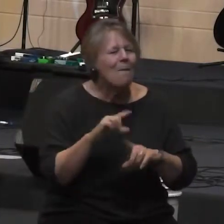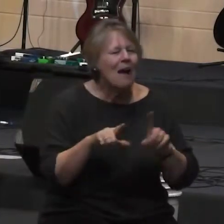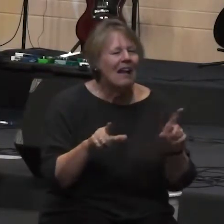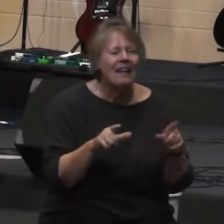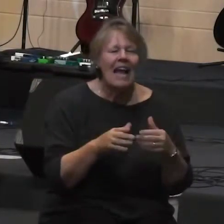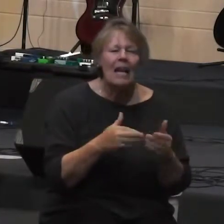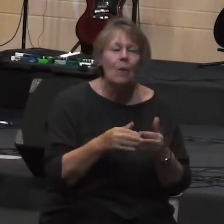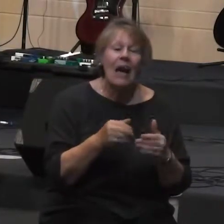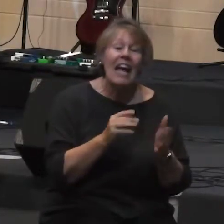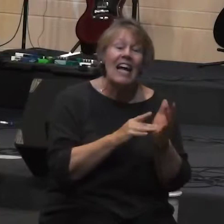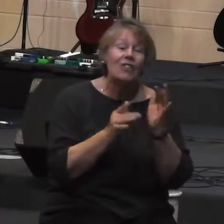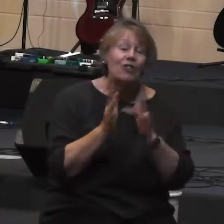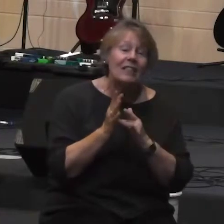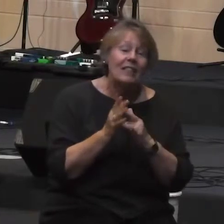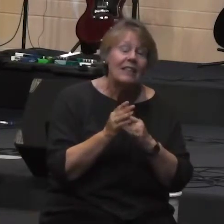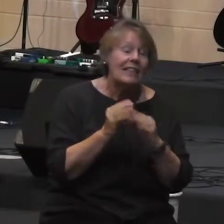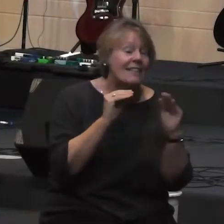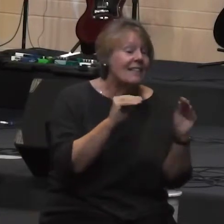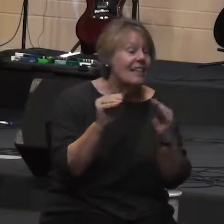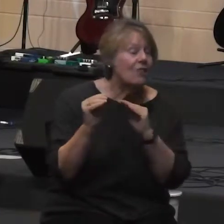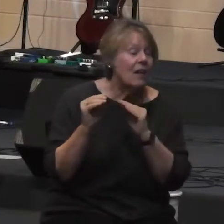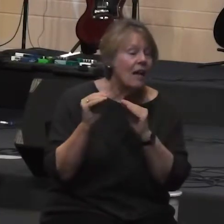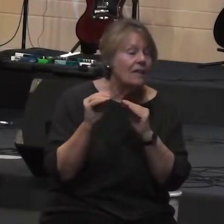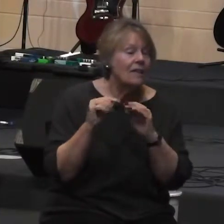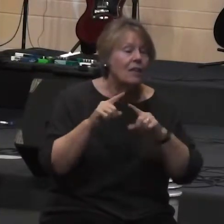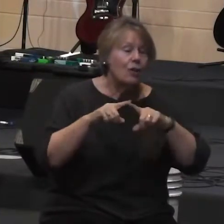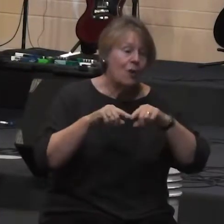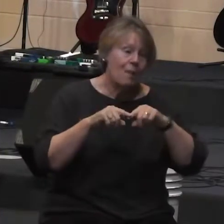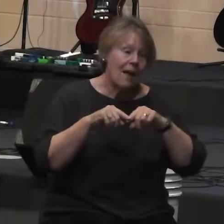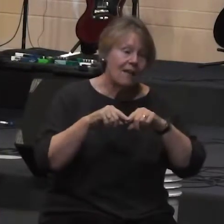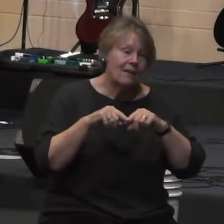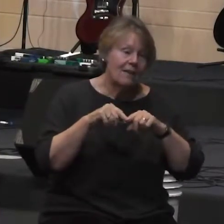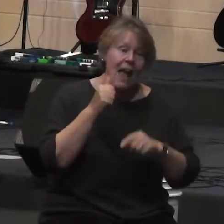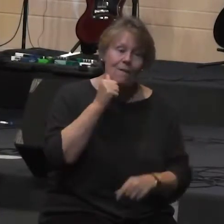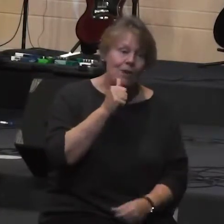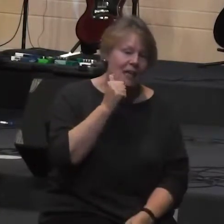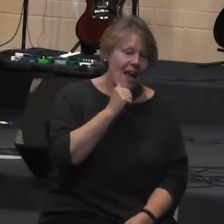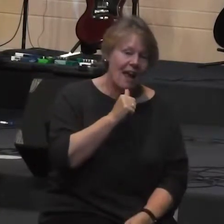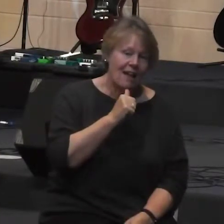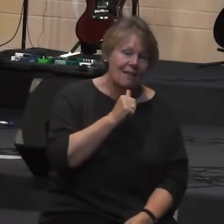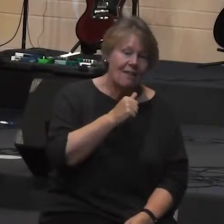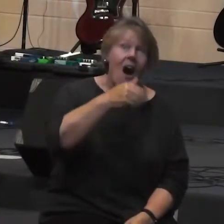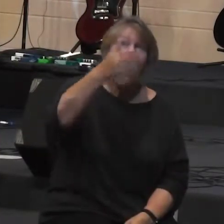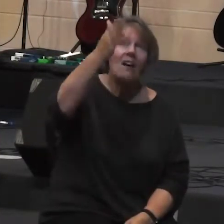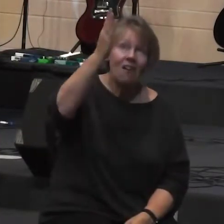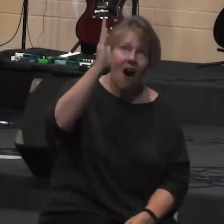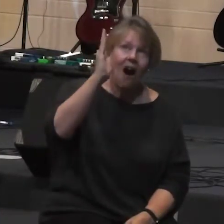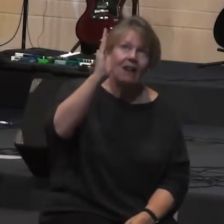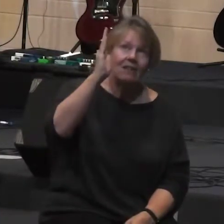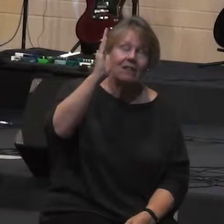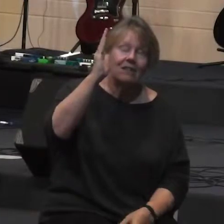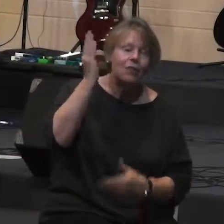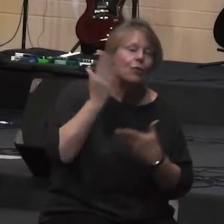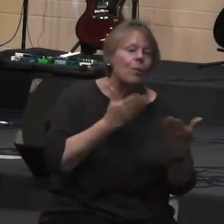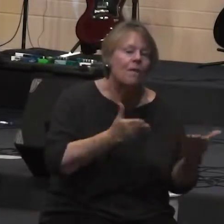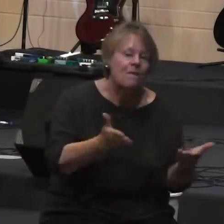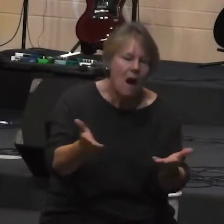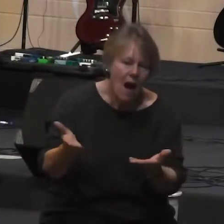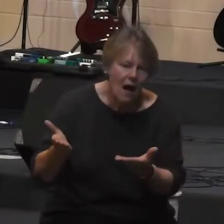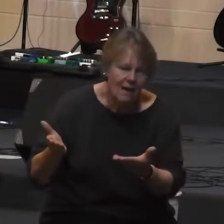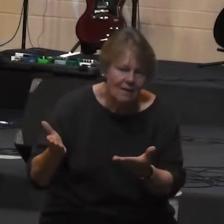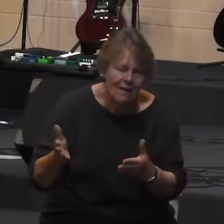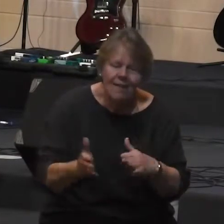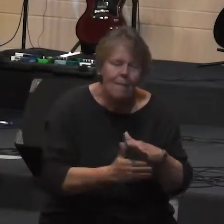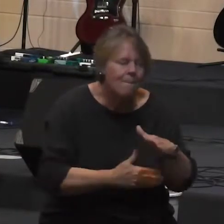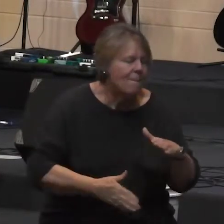and so Jesus is teaching us to depend day by day on God to provide the basic necessities of life and bread is an